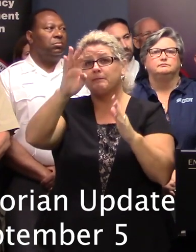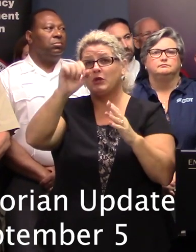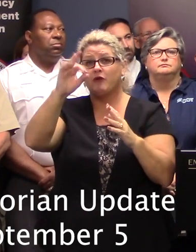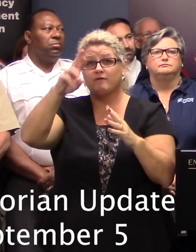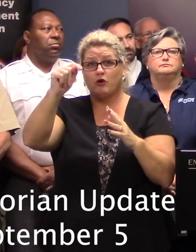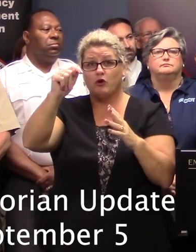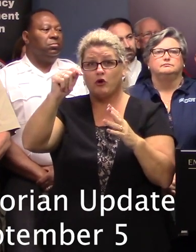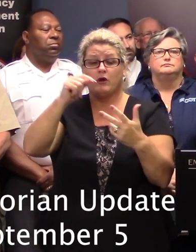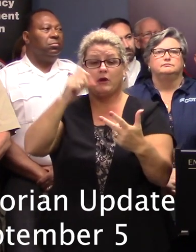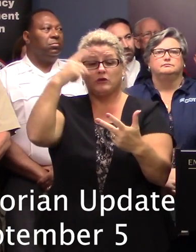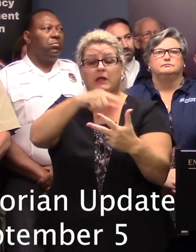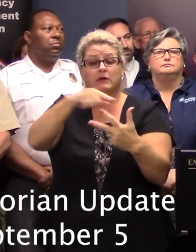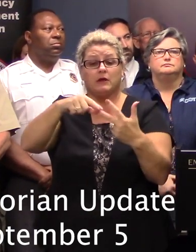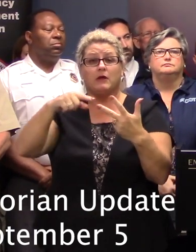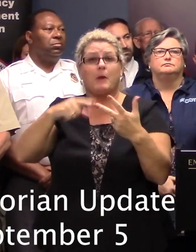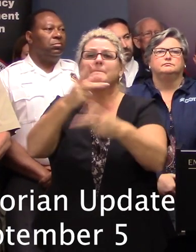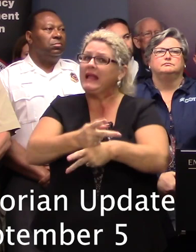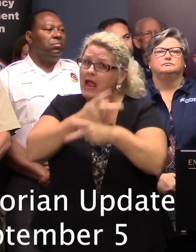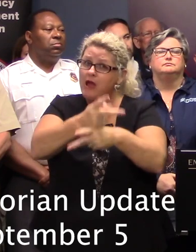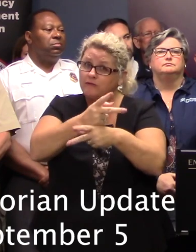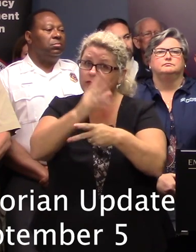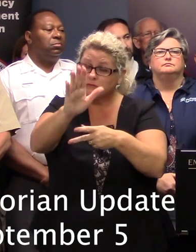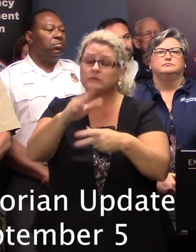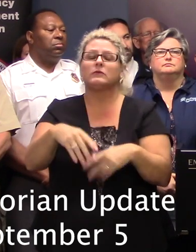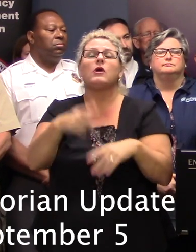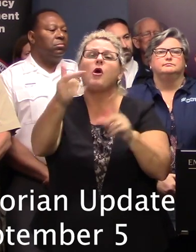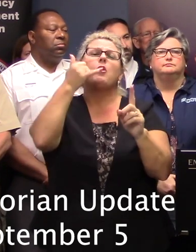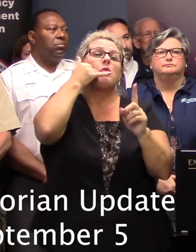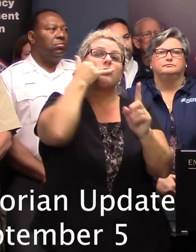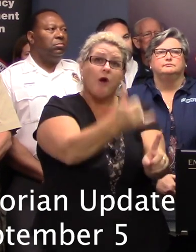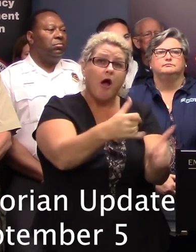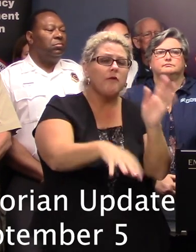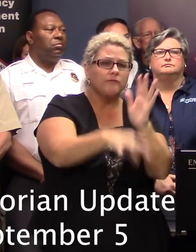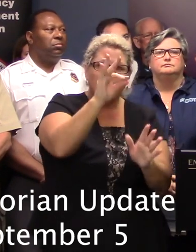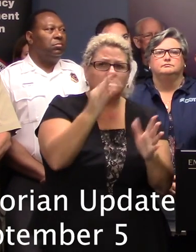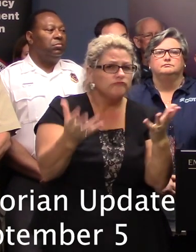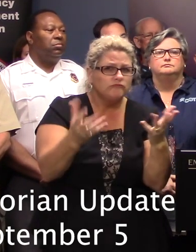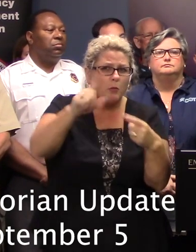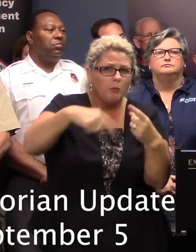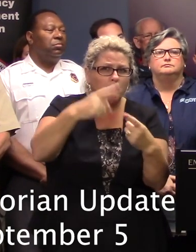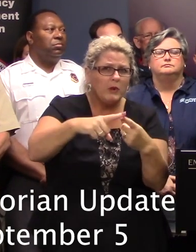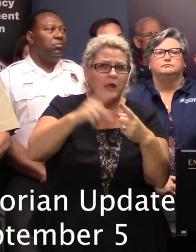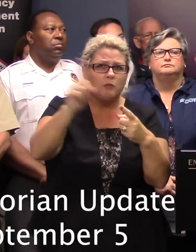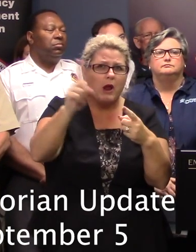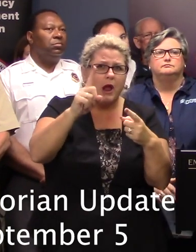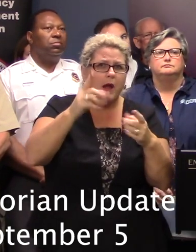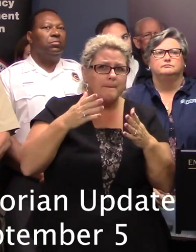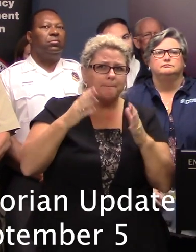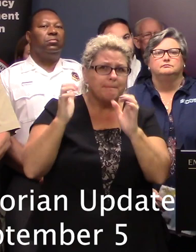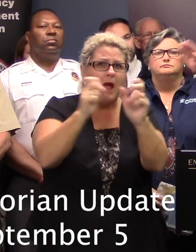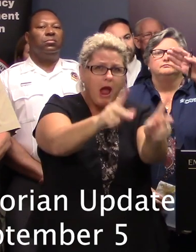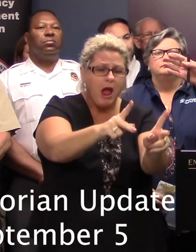local authorities. If you don't hear anything from them, call them up and ask them or find out what's going on. Also, I want to